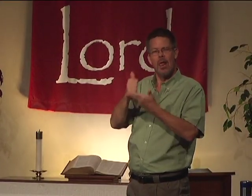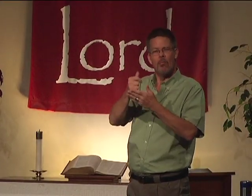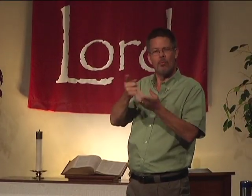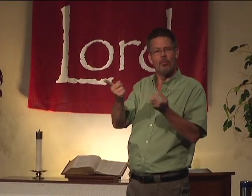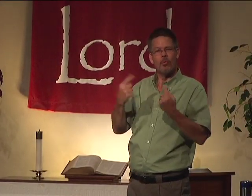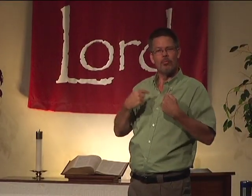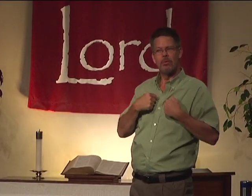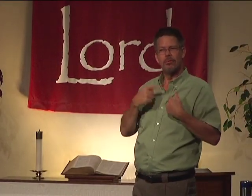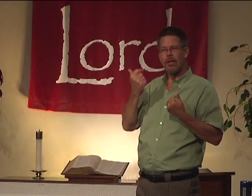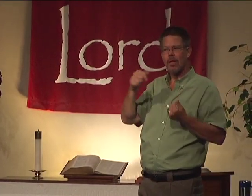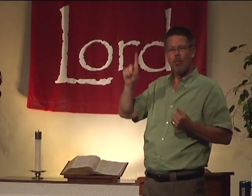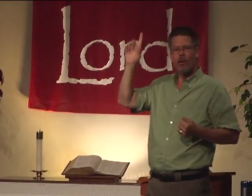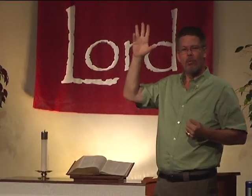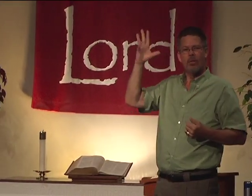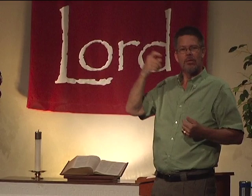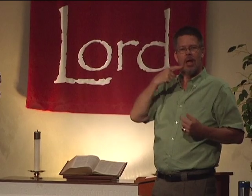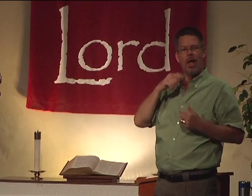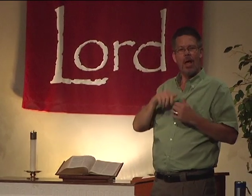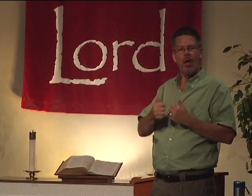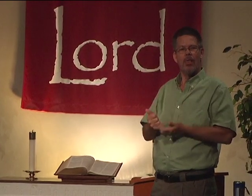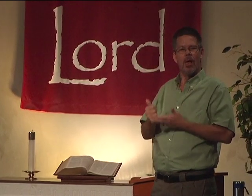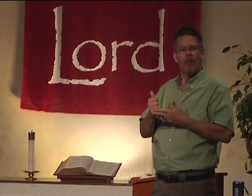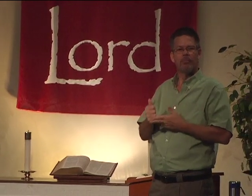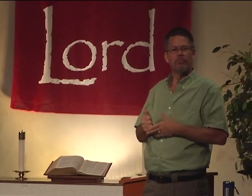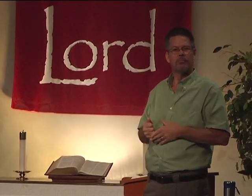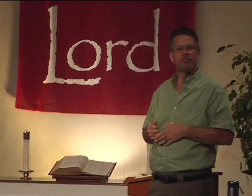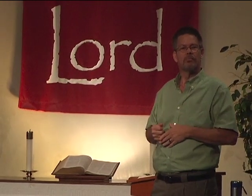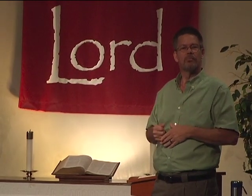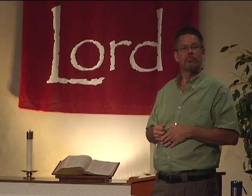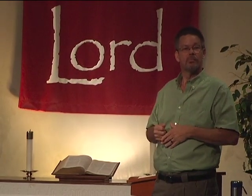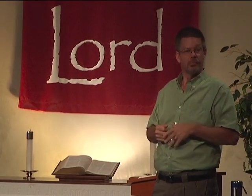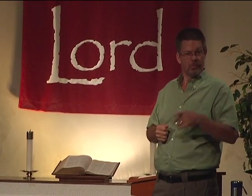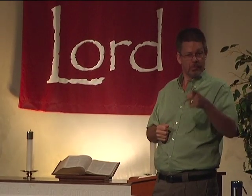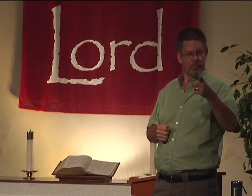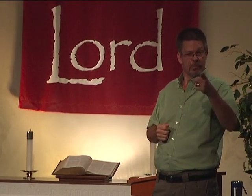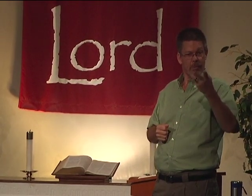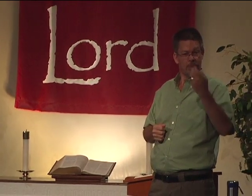how that helps you and me. Anyone want to comment on how that helps us?